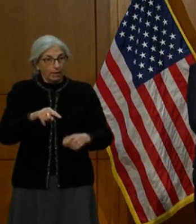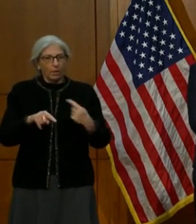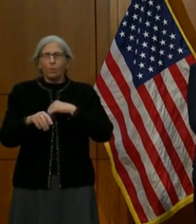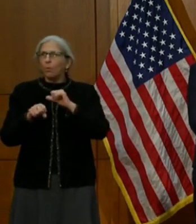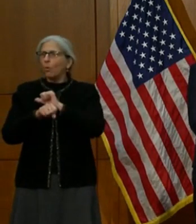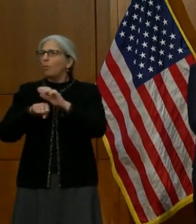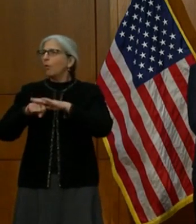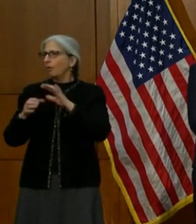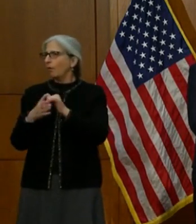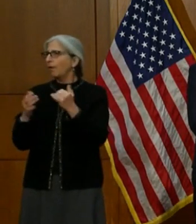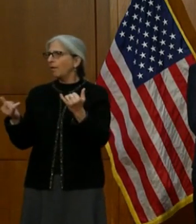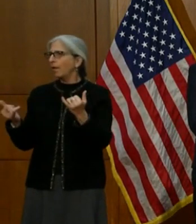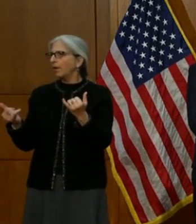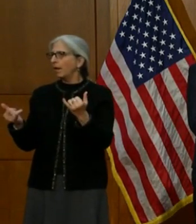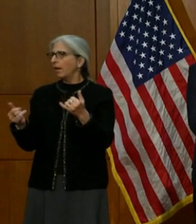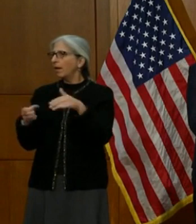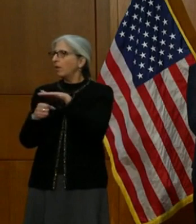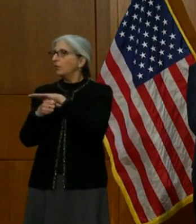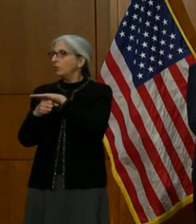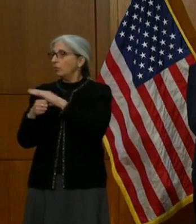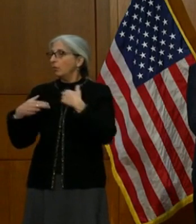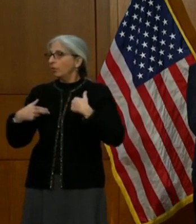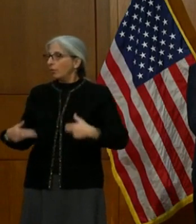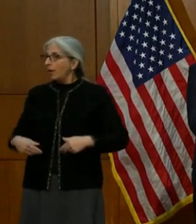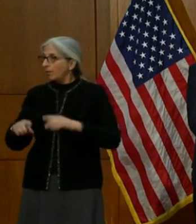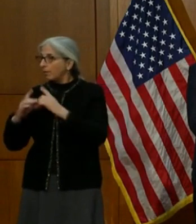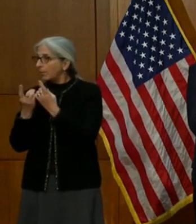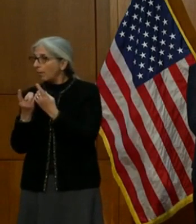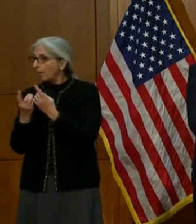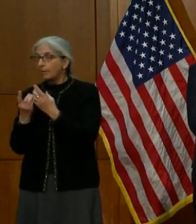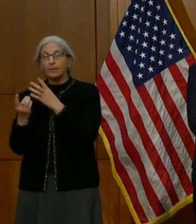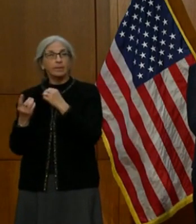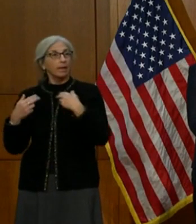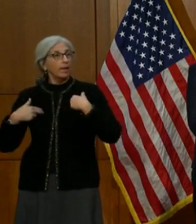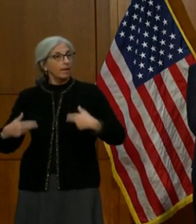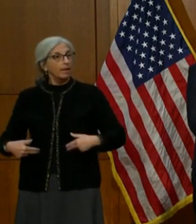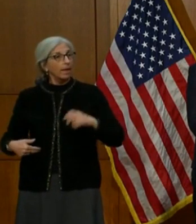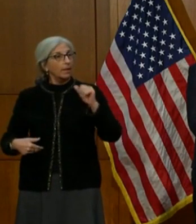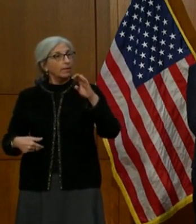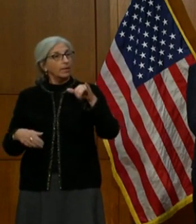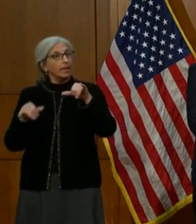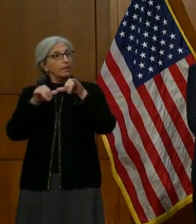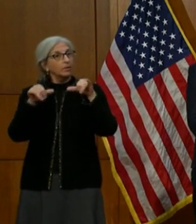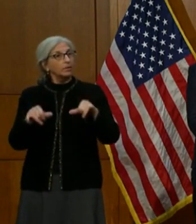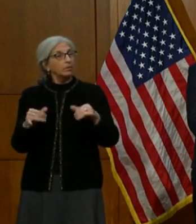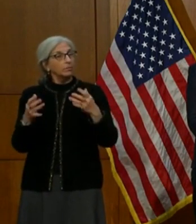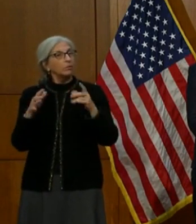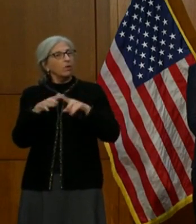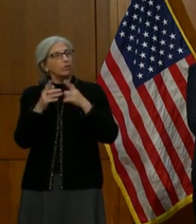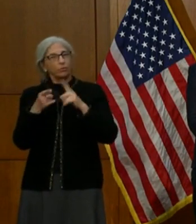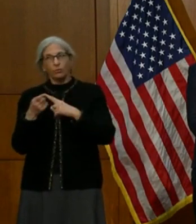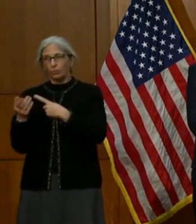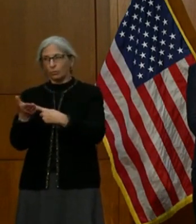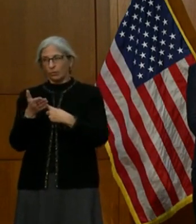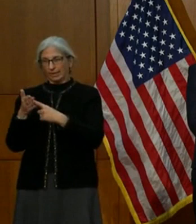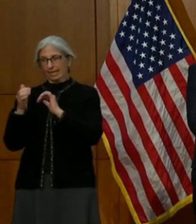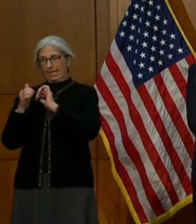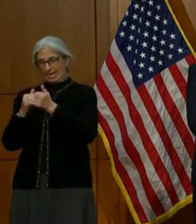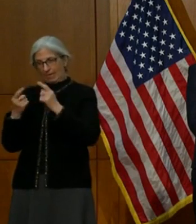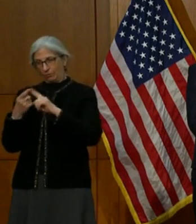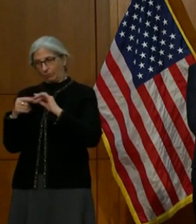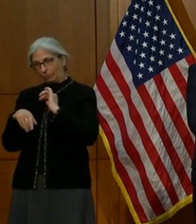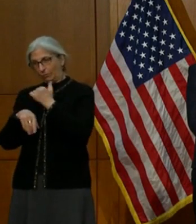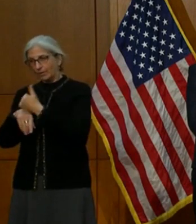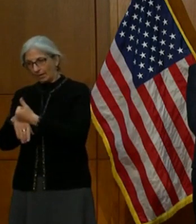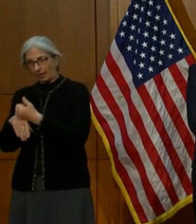departments and the health care systems are beginning to have those discussions to set these things up because we believe that we